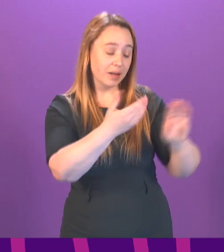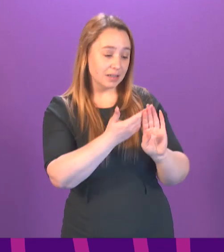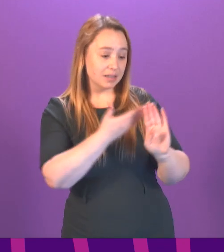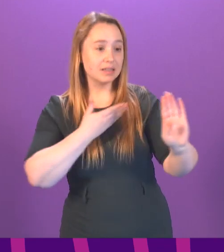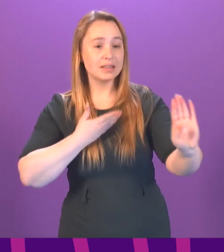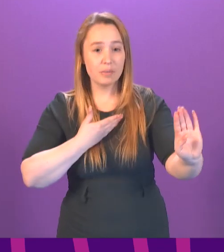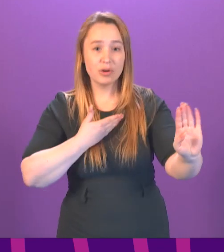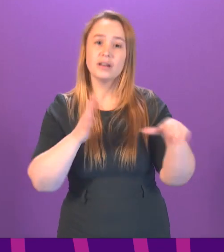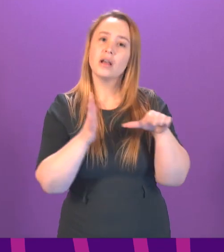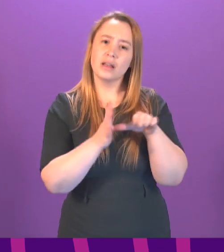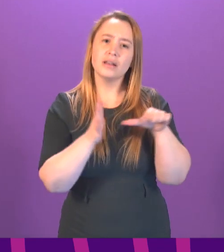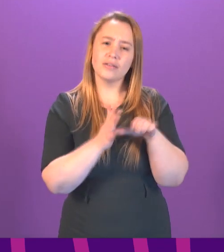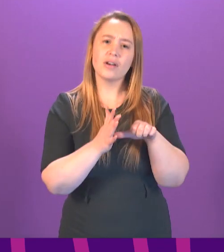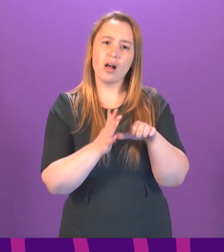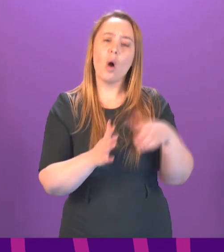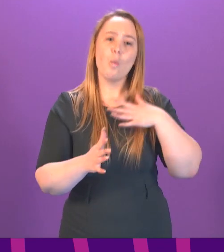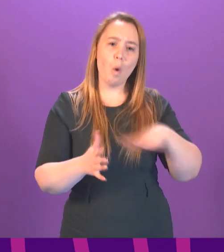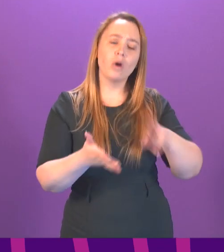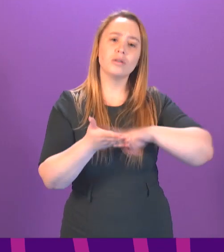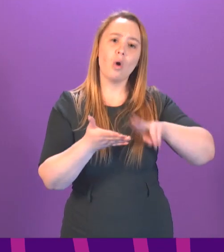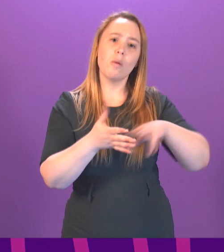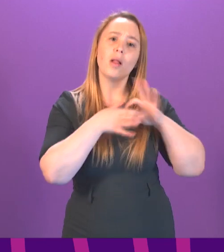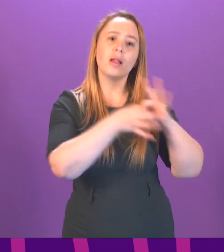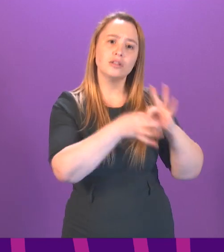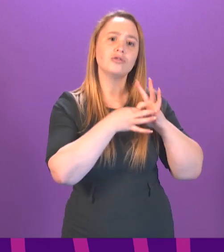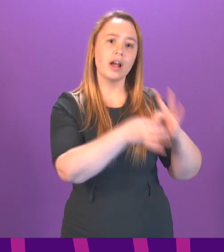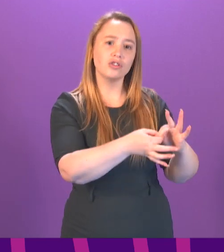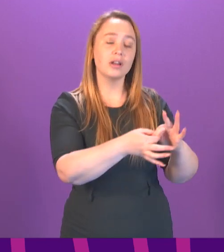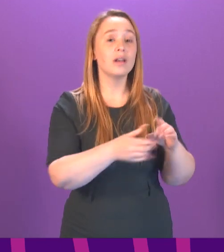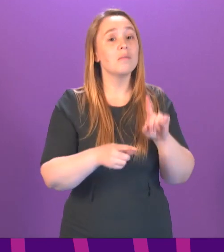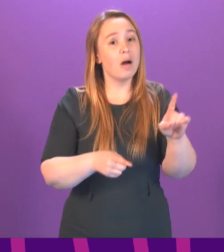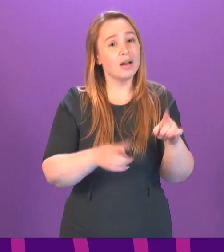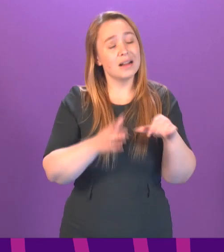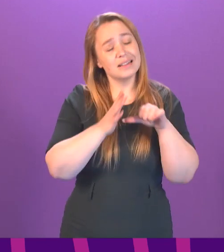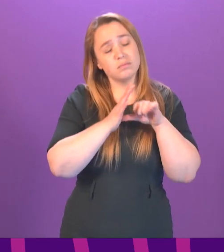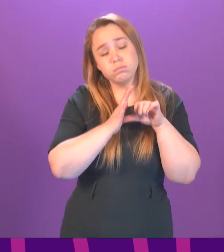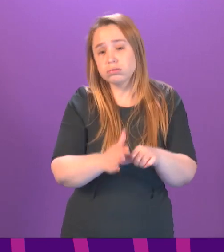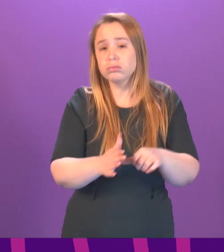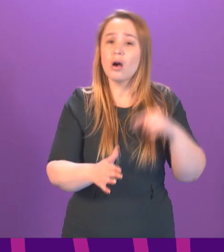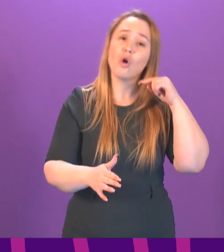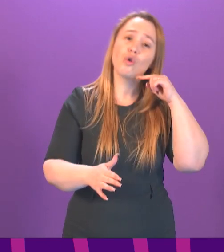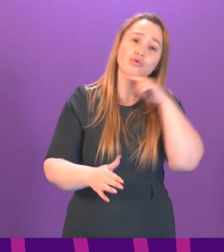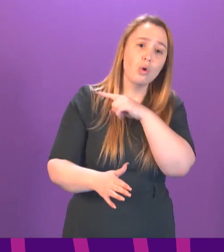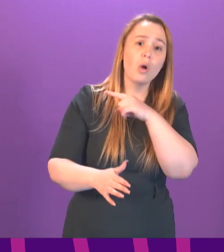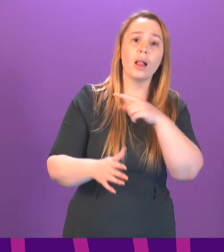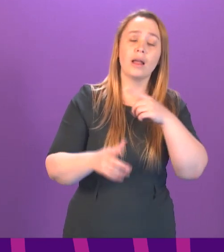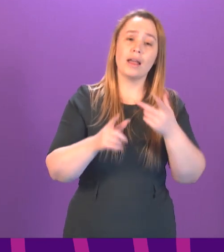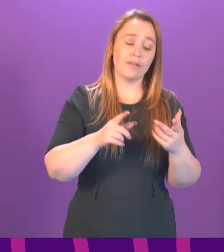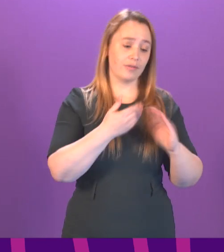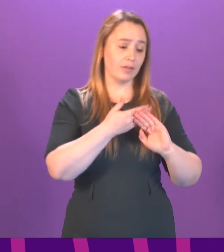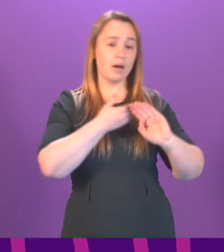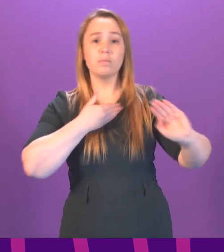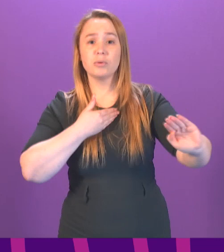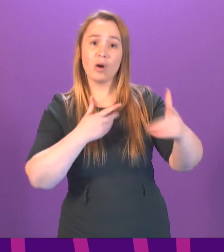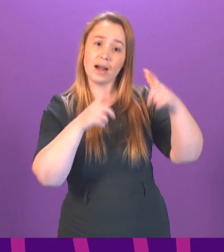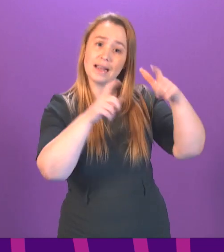separated from older relatives and can't have normal interaction. But that is particularly difficult and cruel, I think, for people whose older relatives are